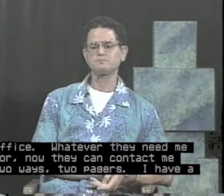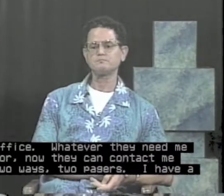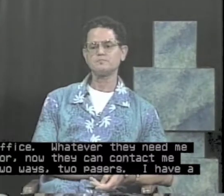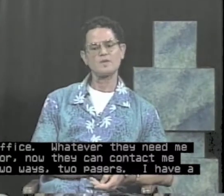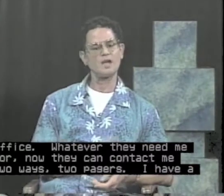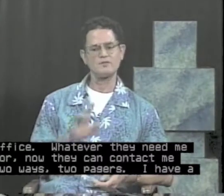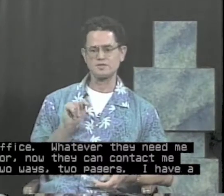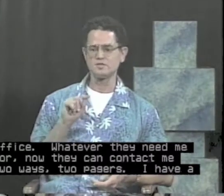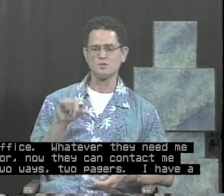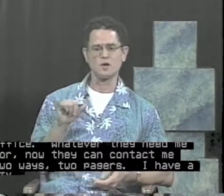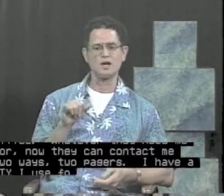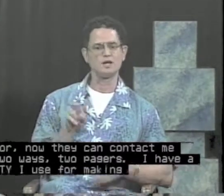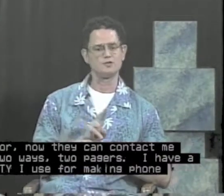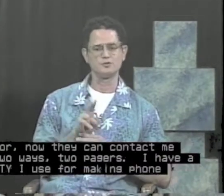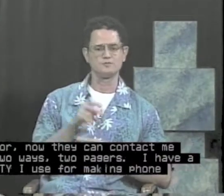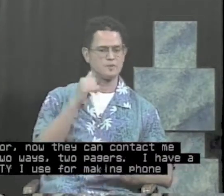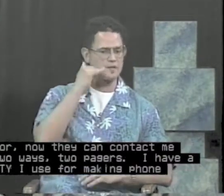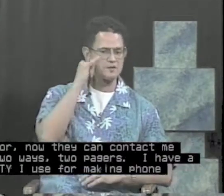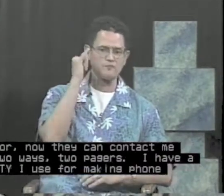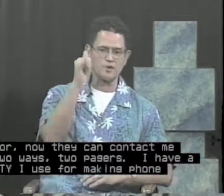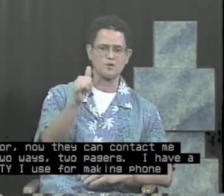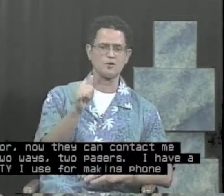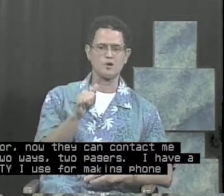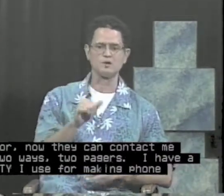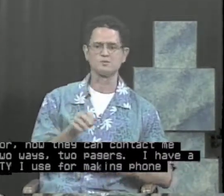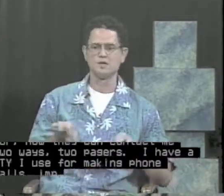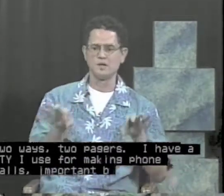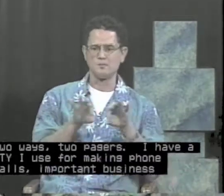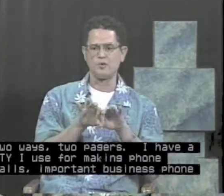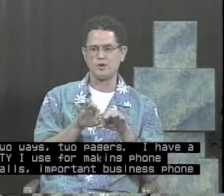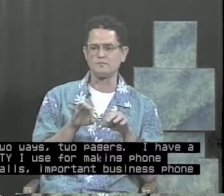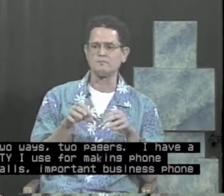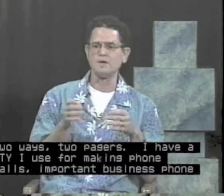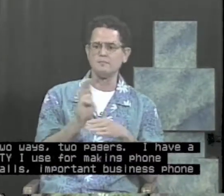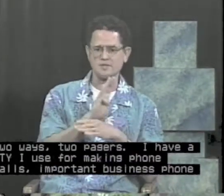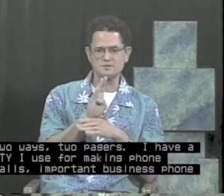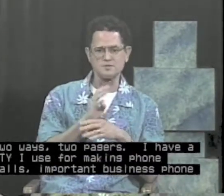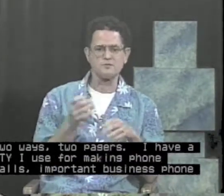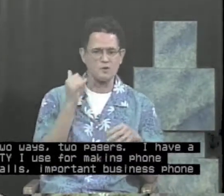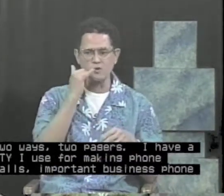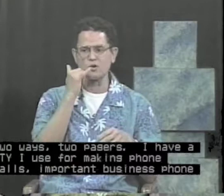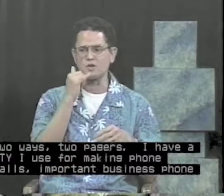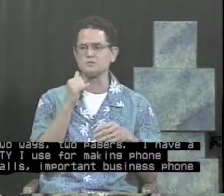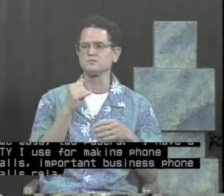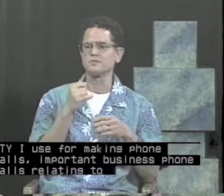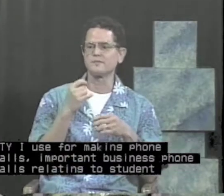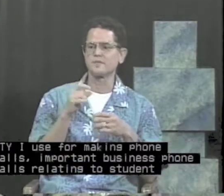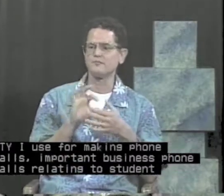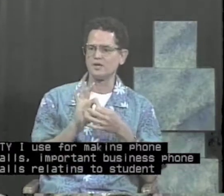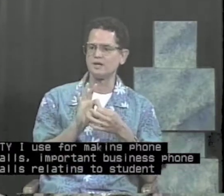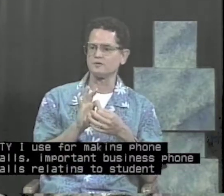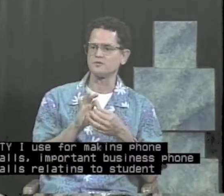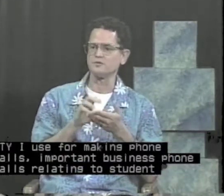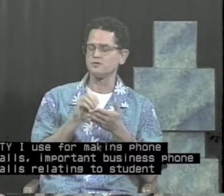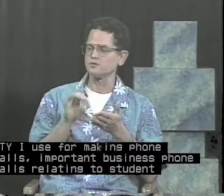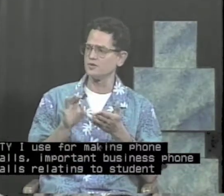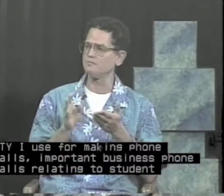I have a TTY I use for making phone calls, important business phone calls relating to student